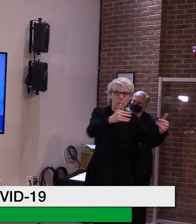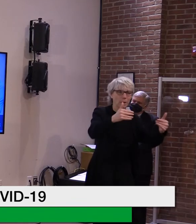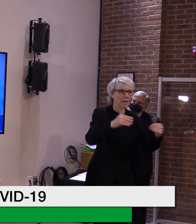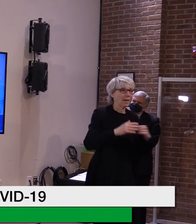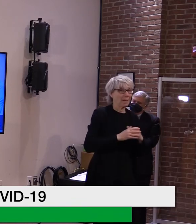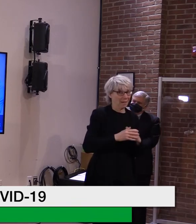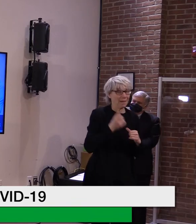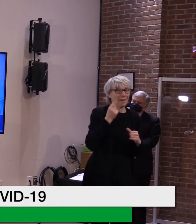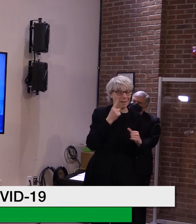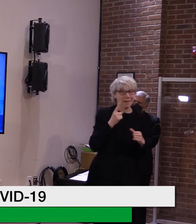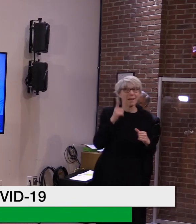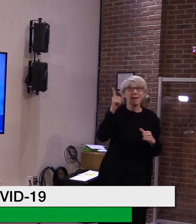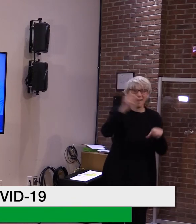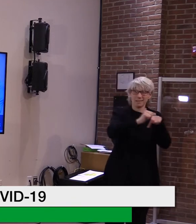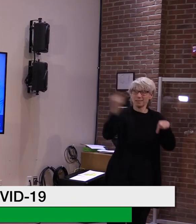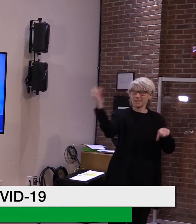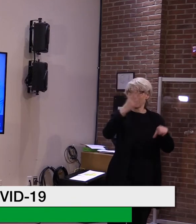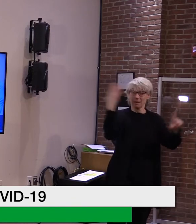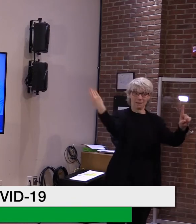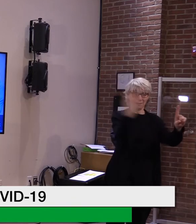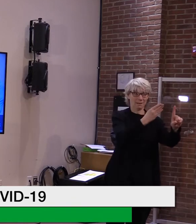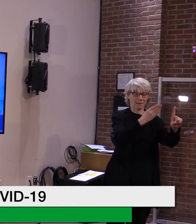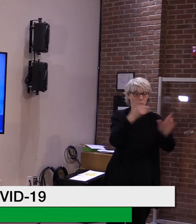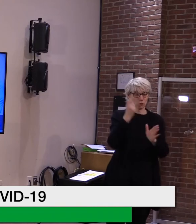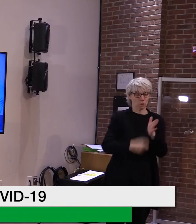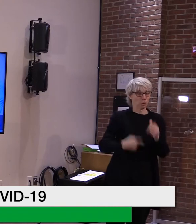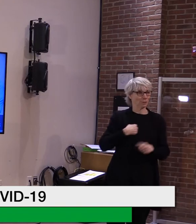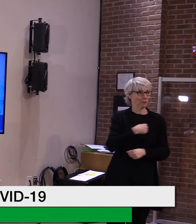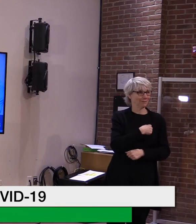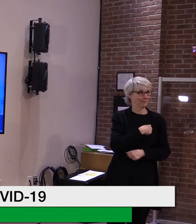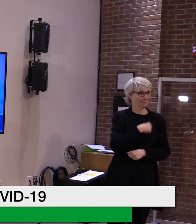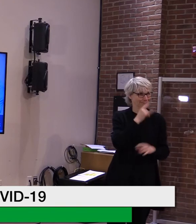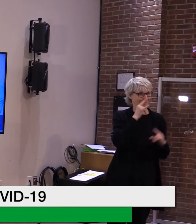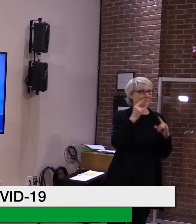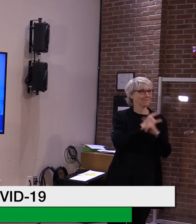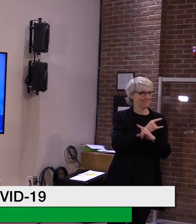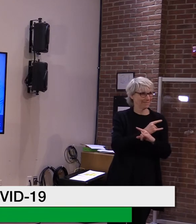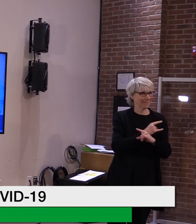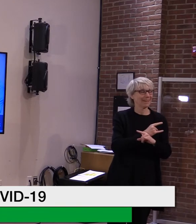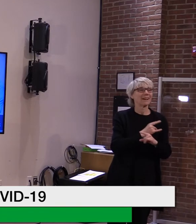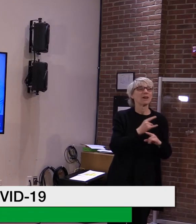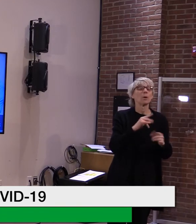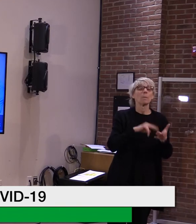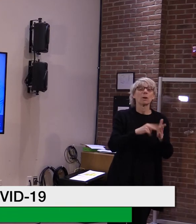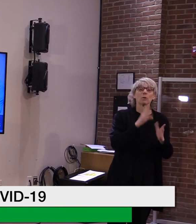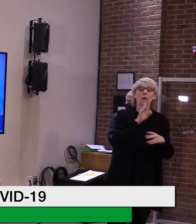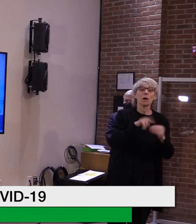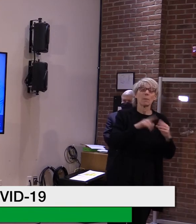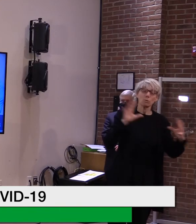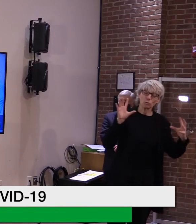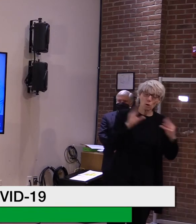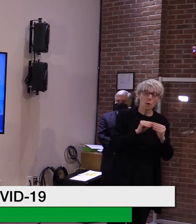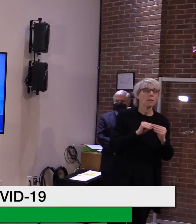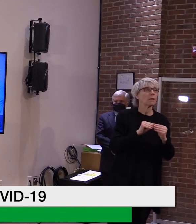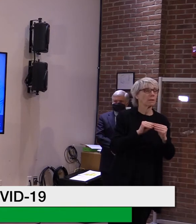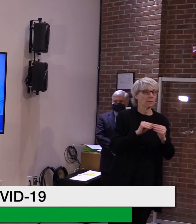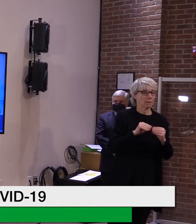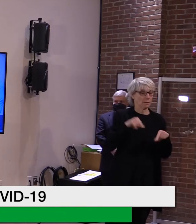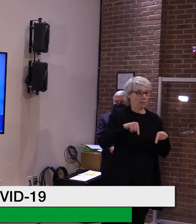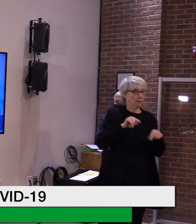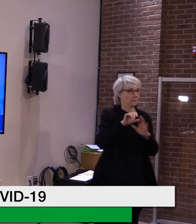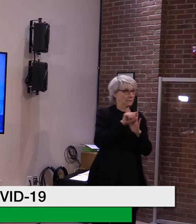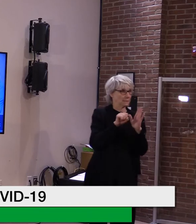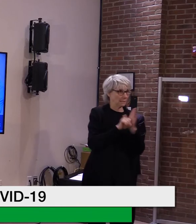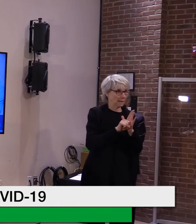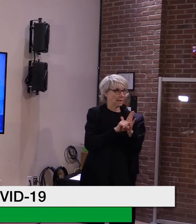for that inventory as well. So, uh, our total is the overall total and we get charged for, even if they're sitting in